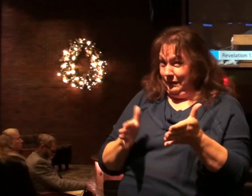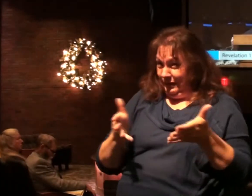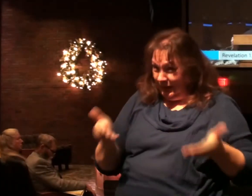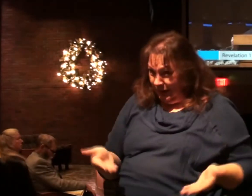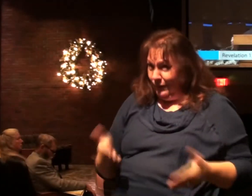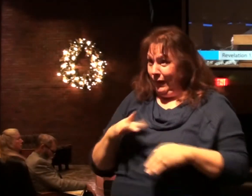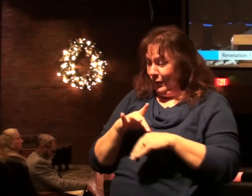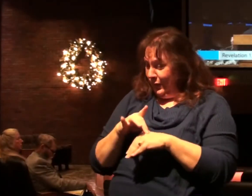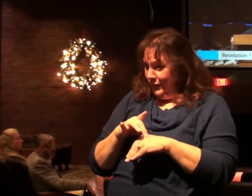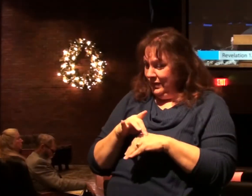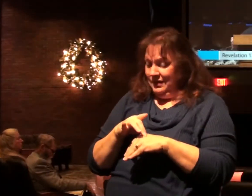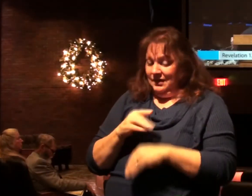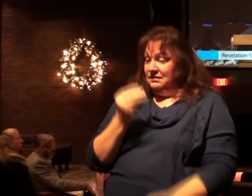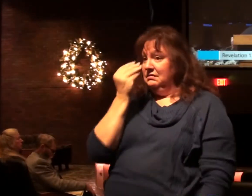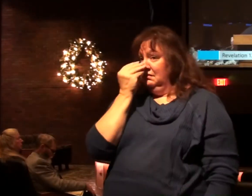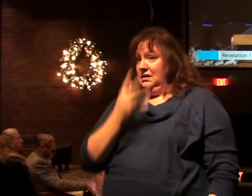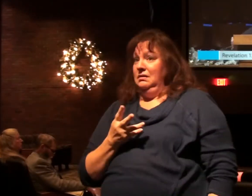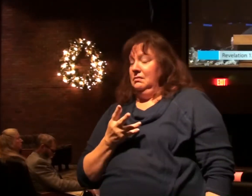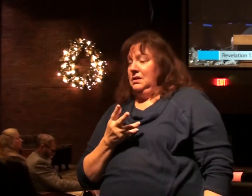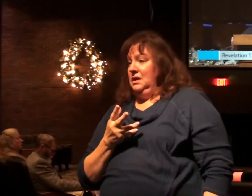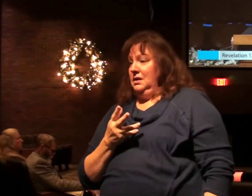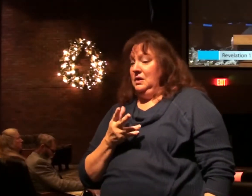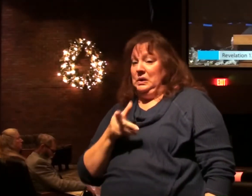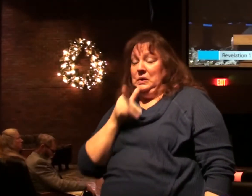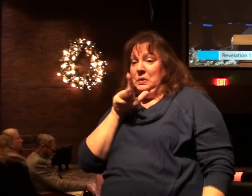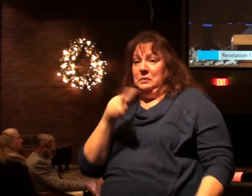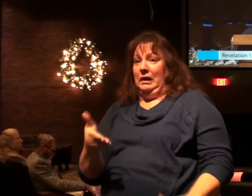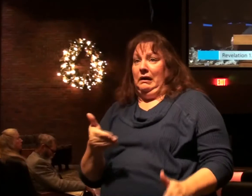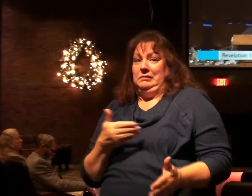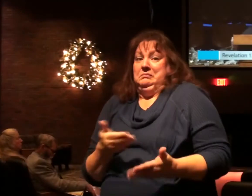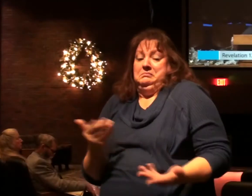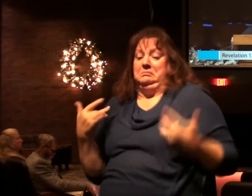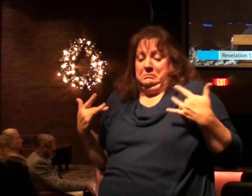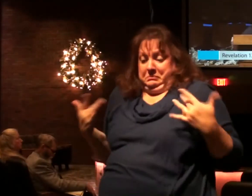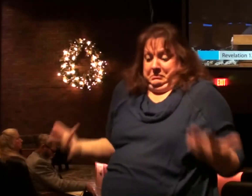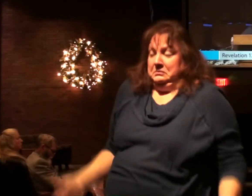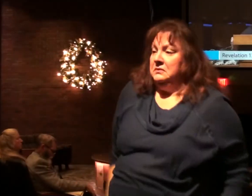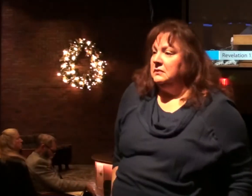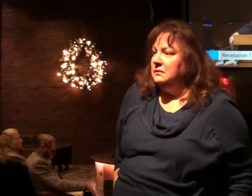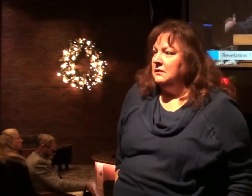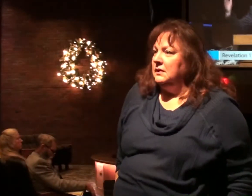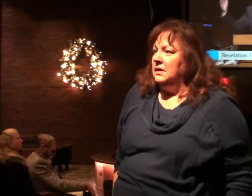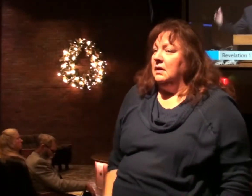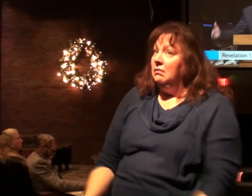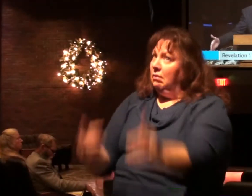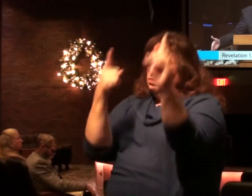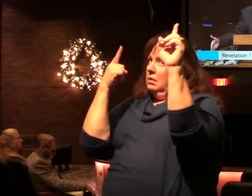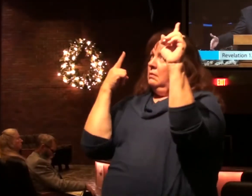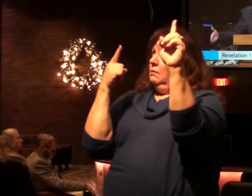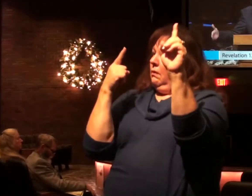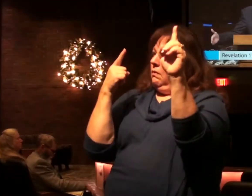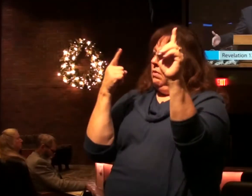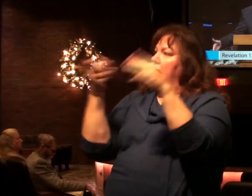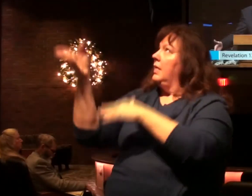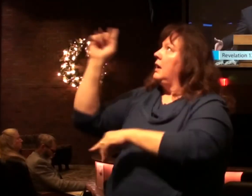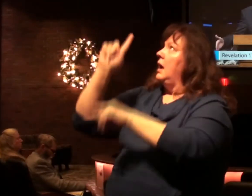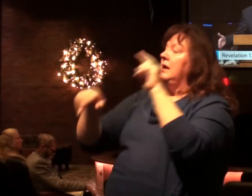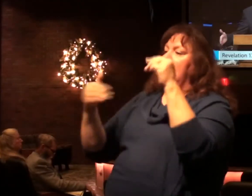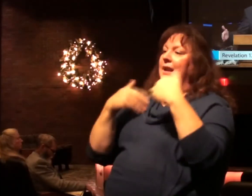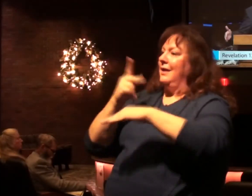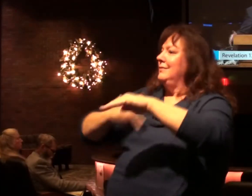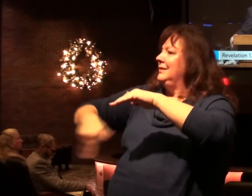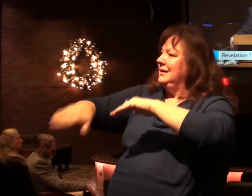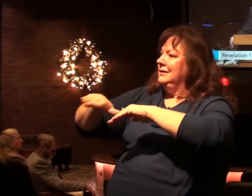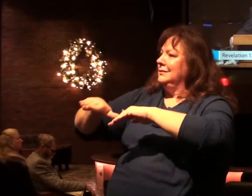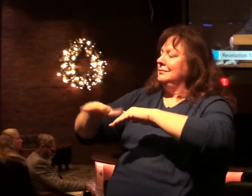earth and he doesn't care how many unbelievers destroyed either because the whole goal is keep God from having his kingdom.